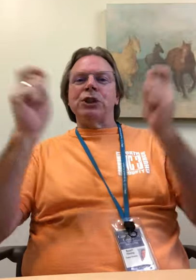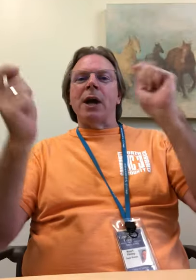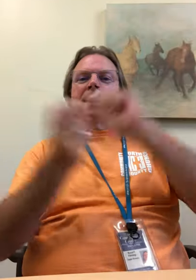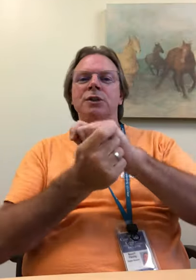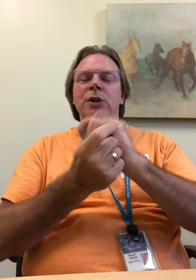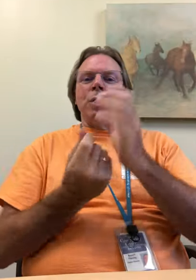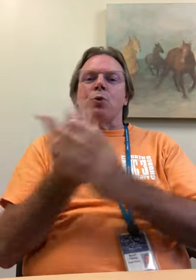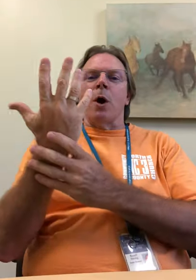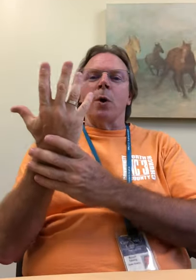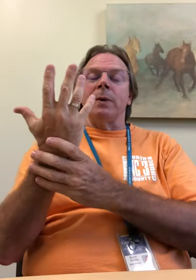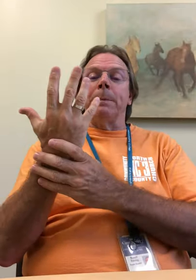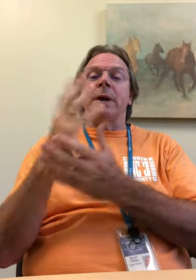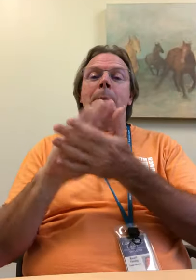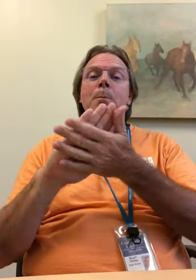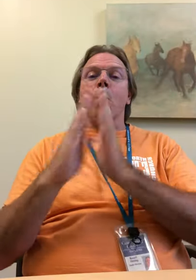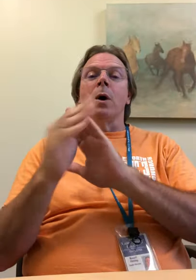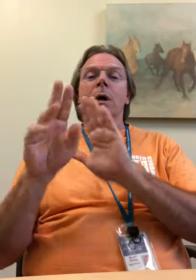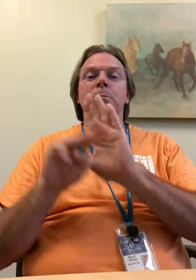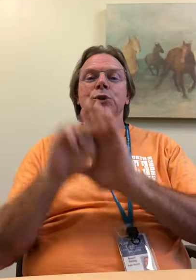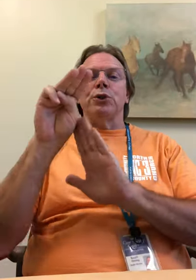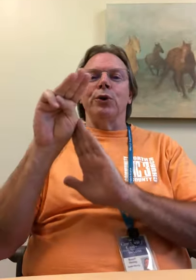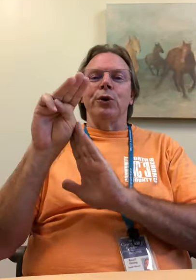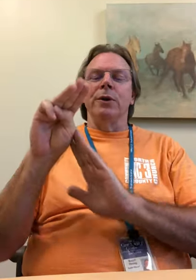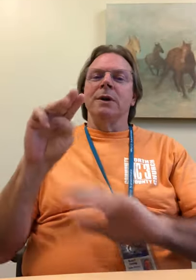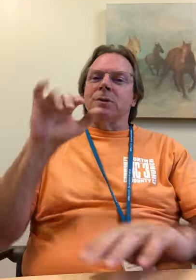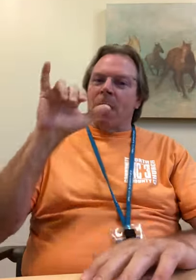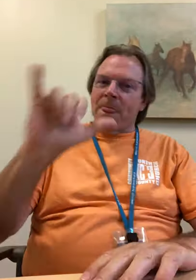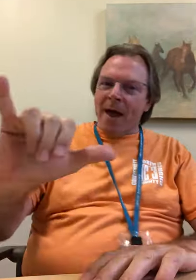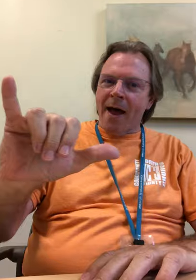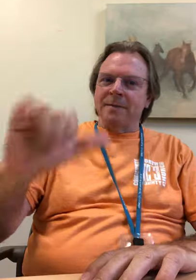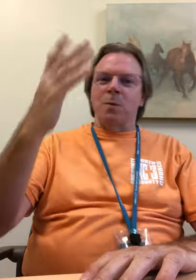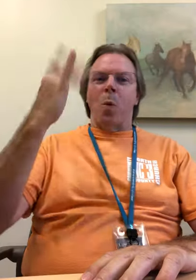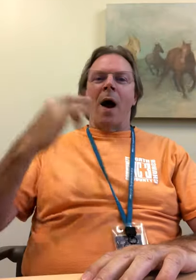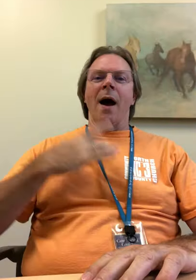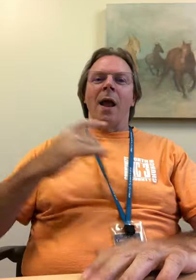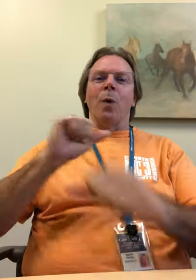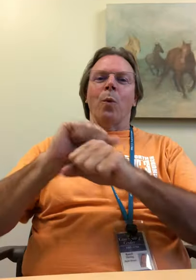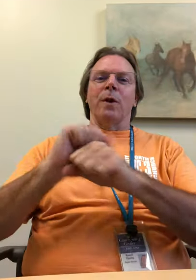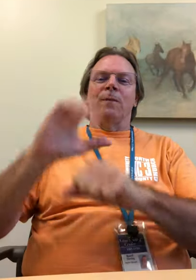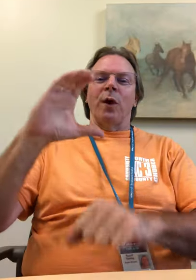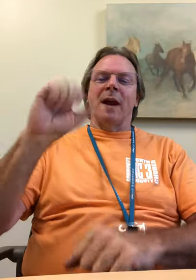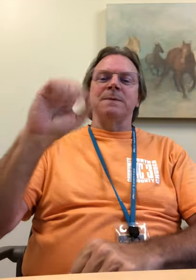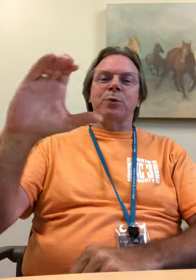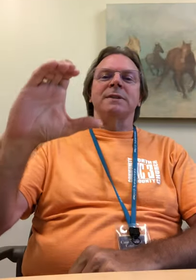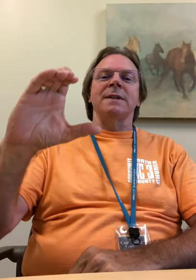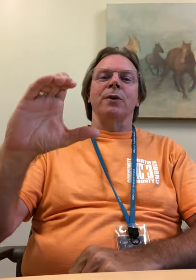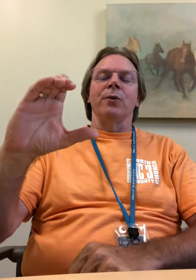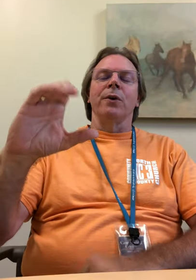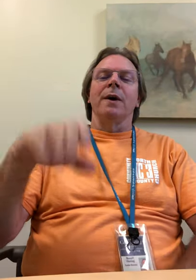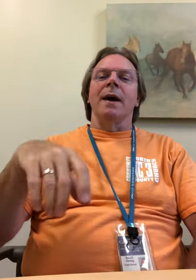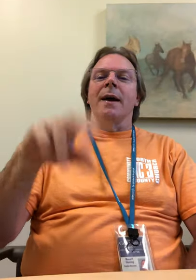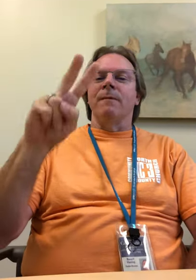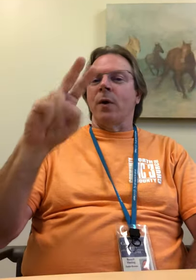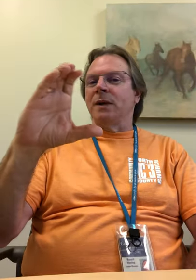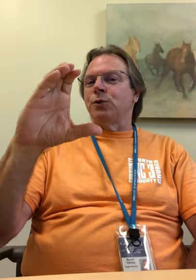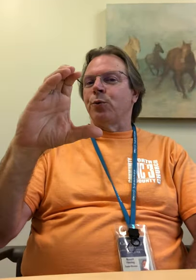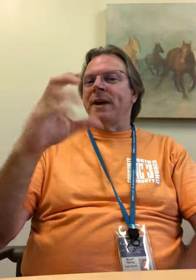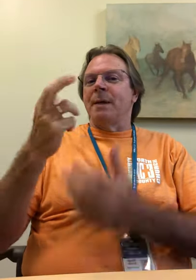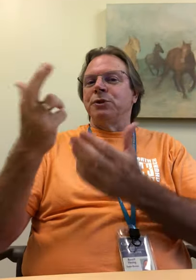changed and grown and become more mature. So that's why I like working for Cape Springs Center and Vocational Rehab